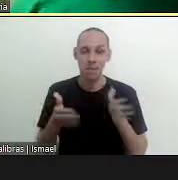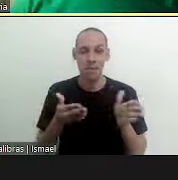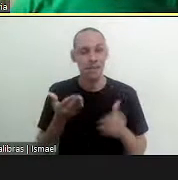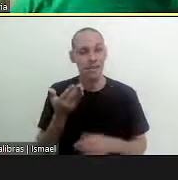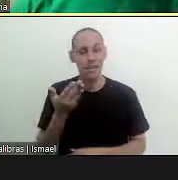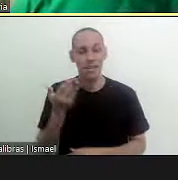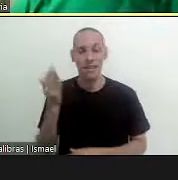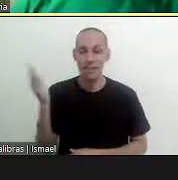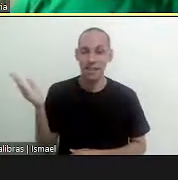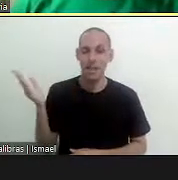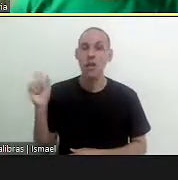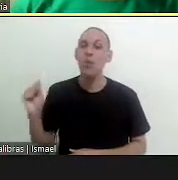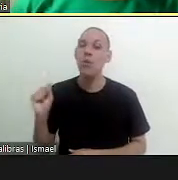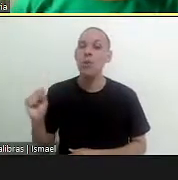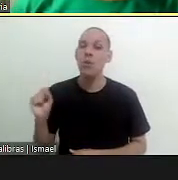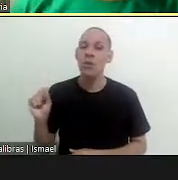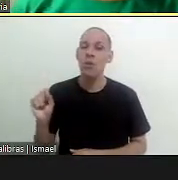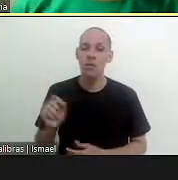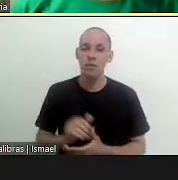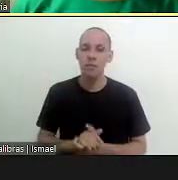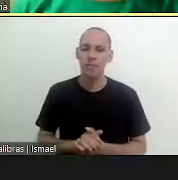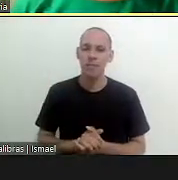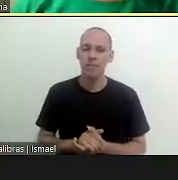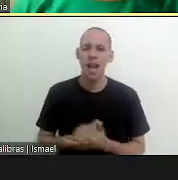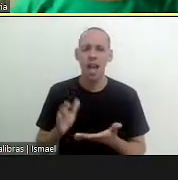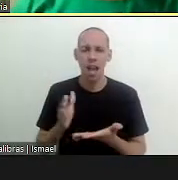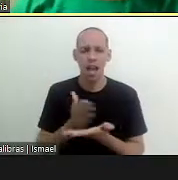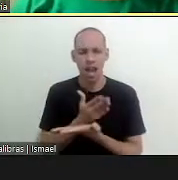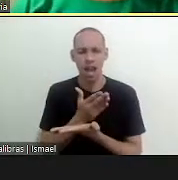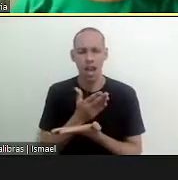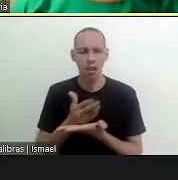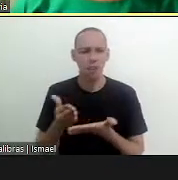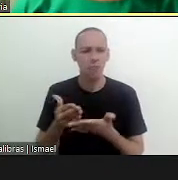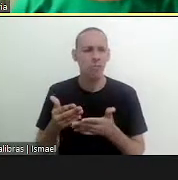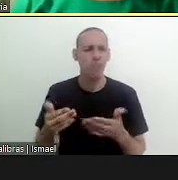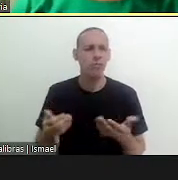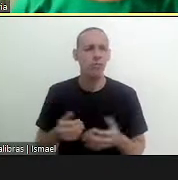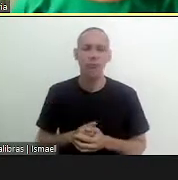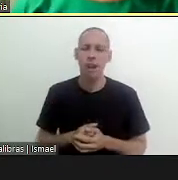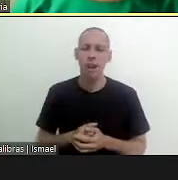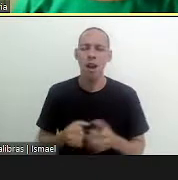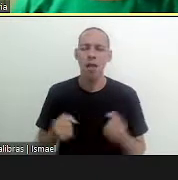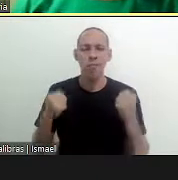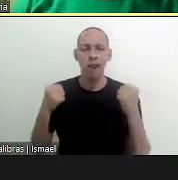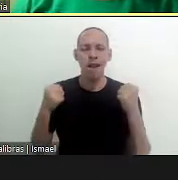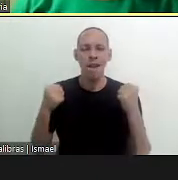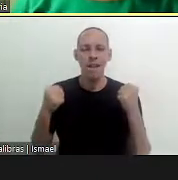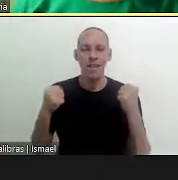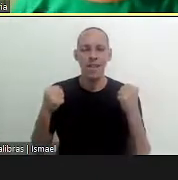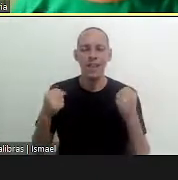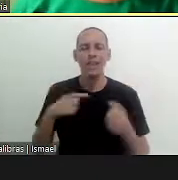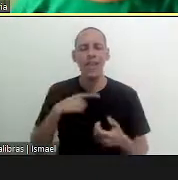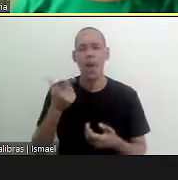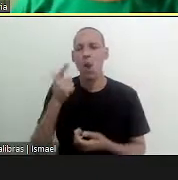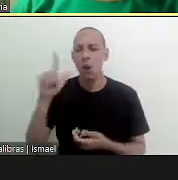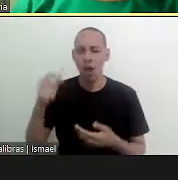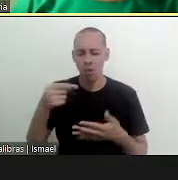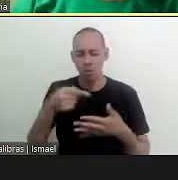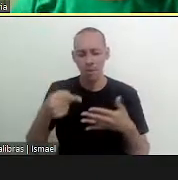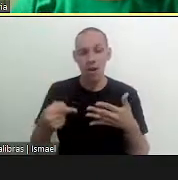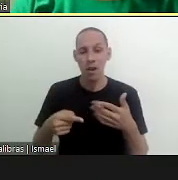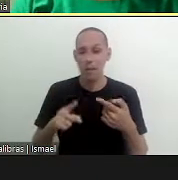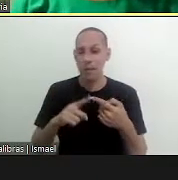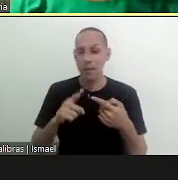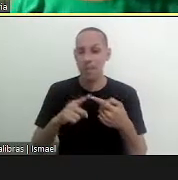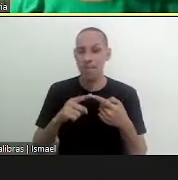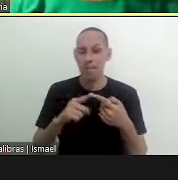here are some of the strengths which i mentioned there are some but there are also others areas and